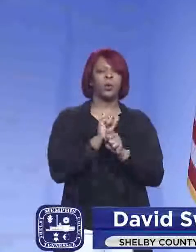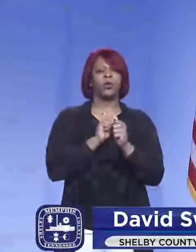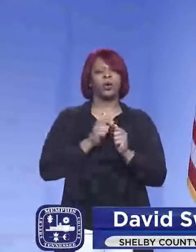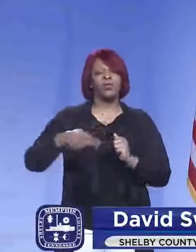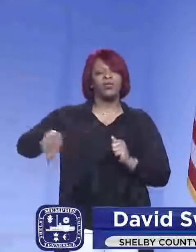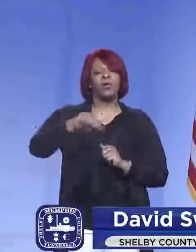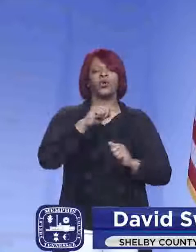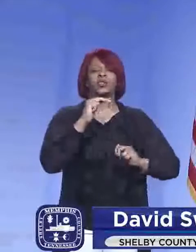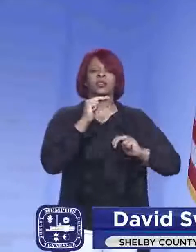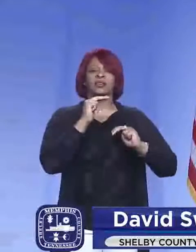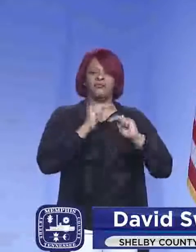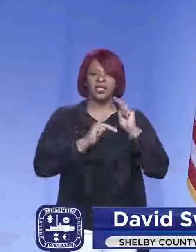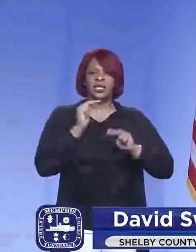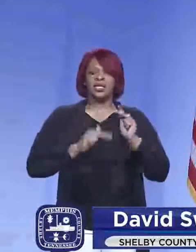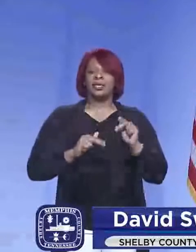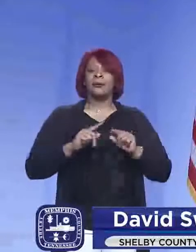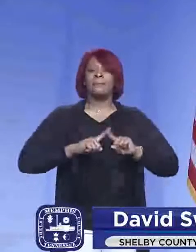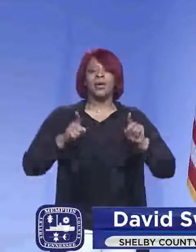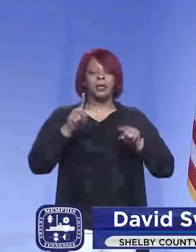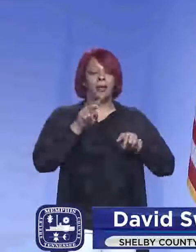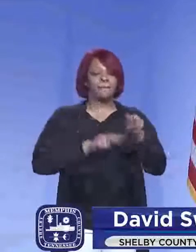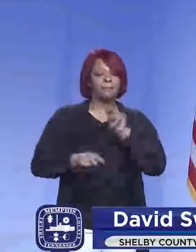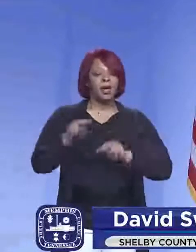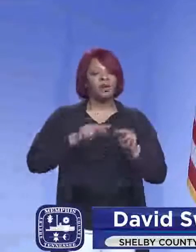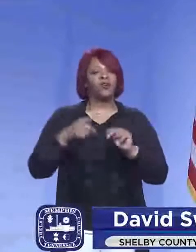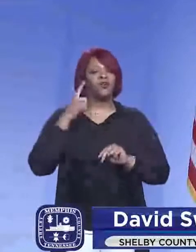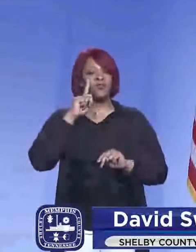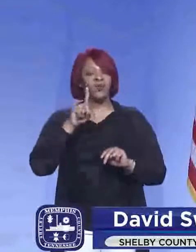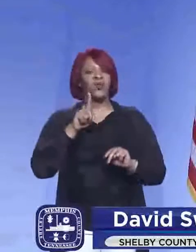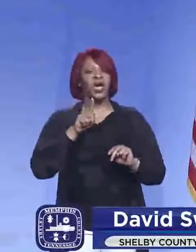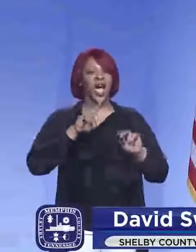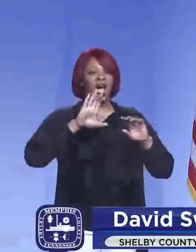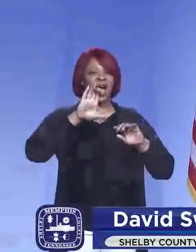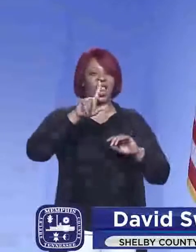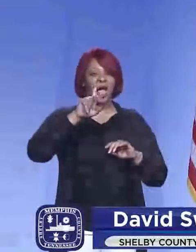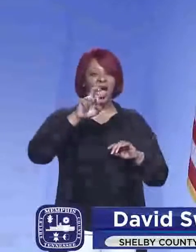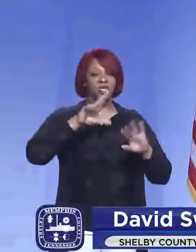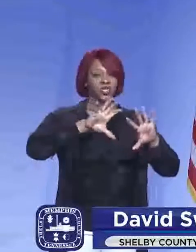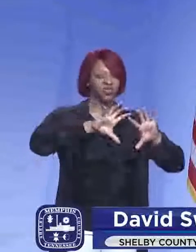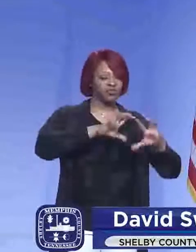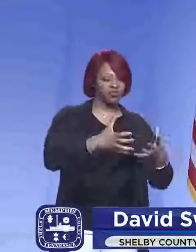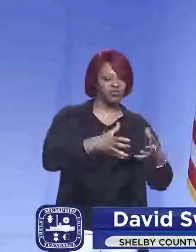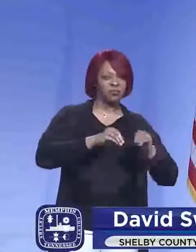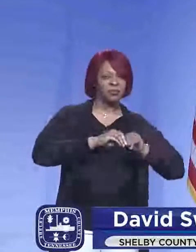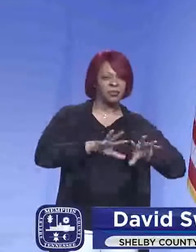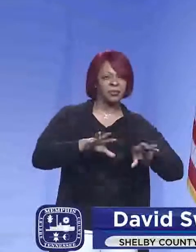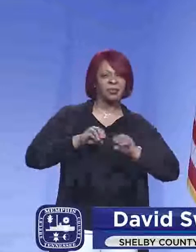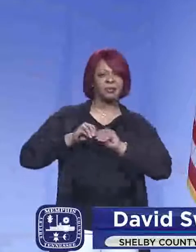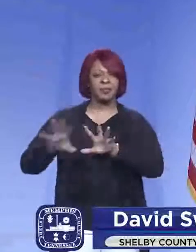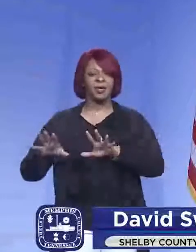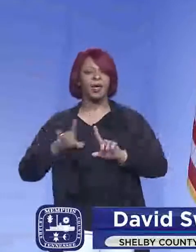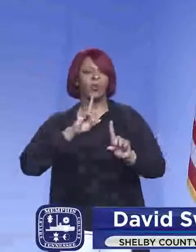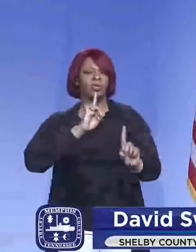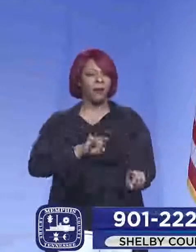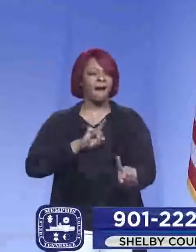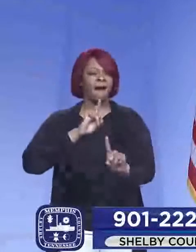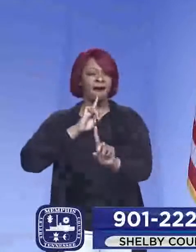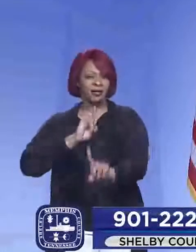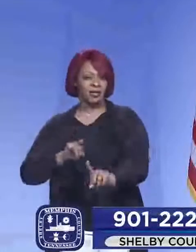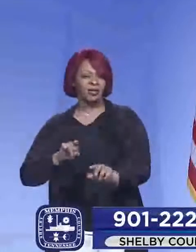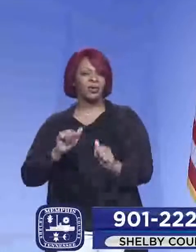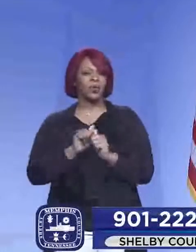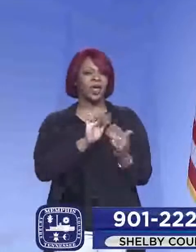facilities, however, to monitor for signs of clusters and then, uh, are responding to those clusters with